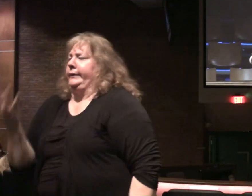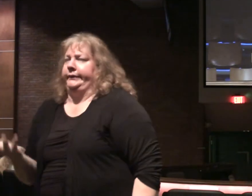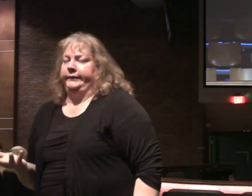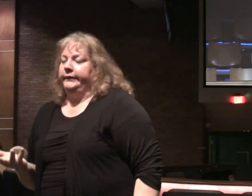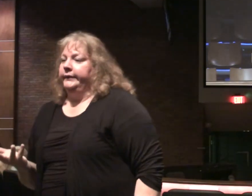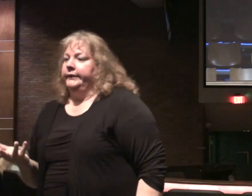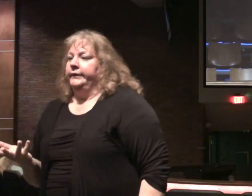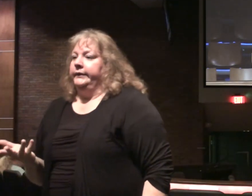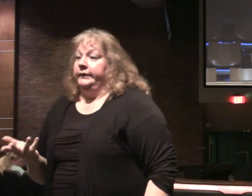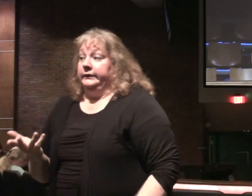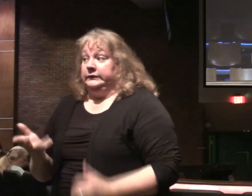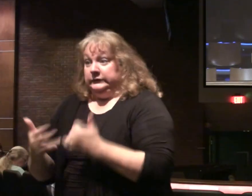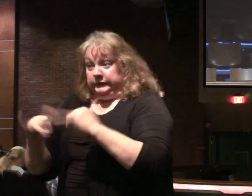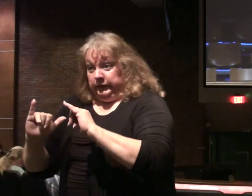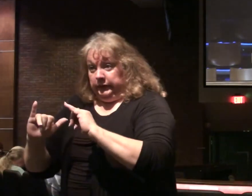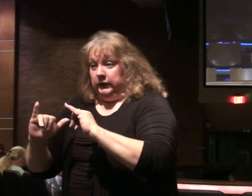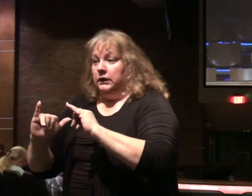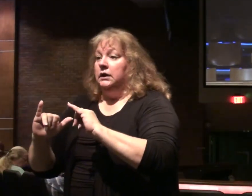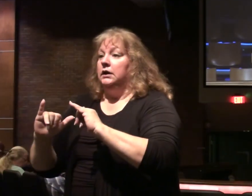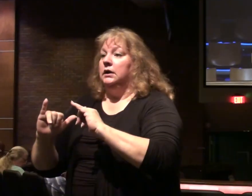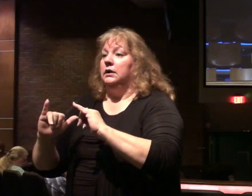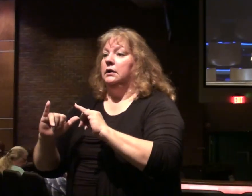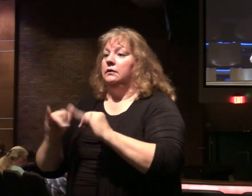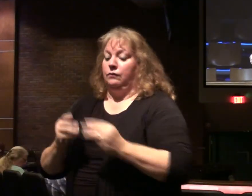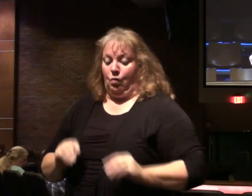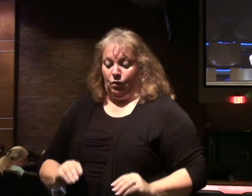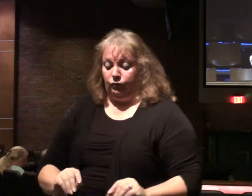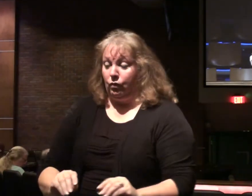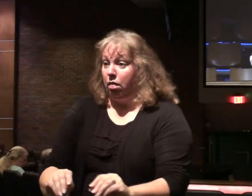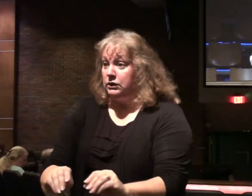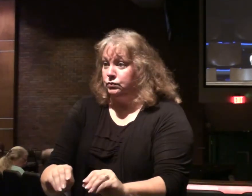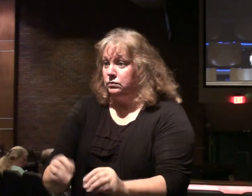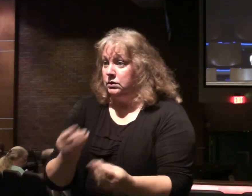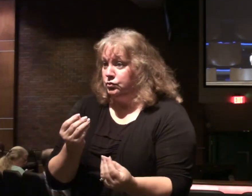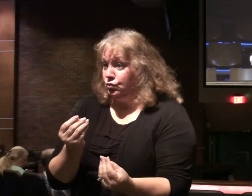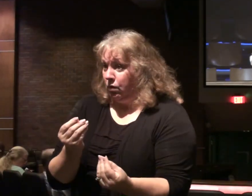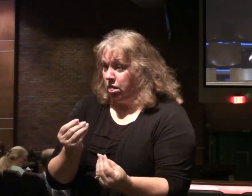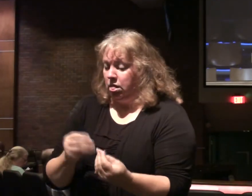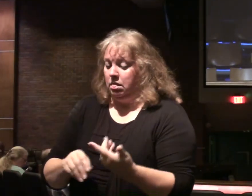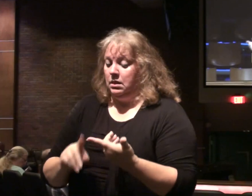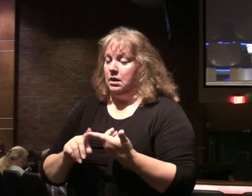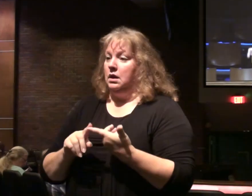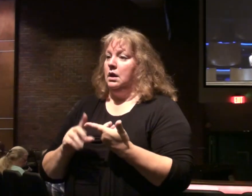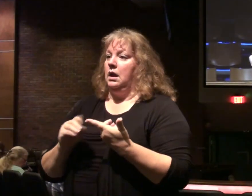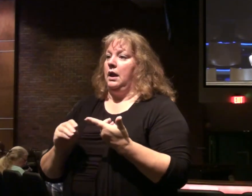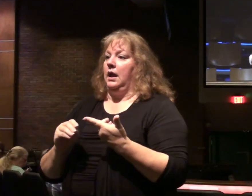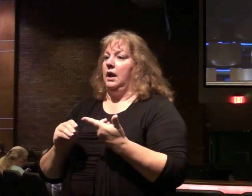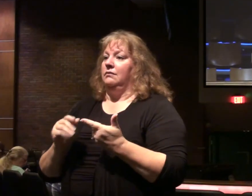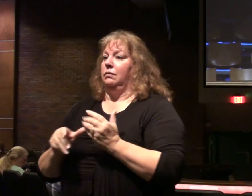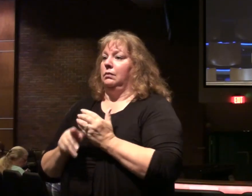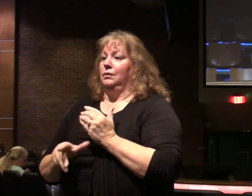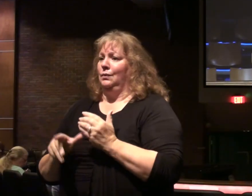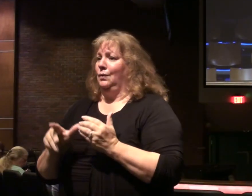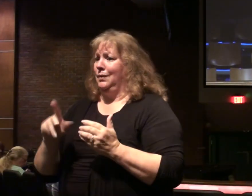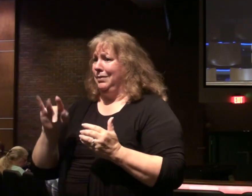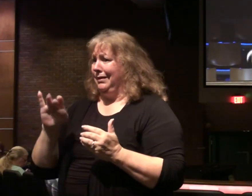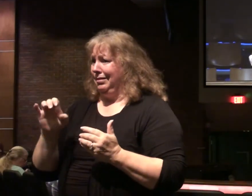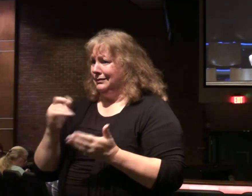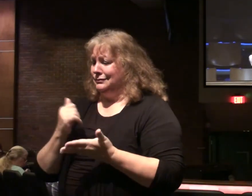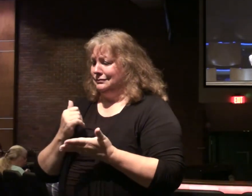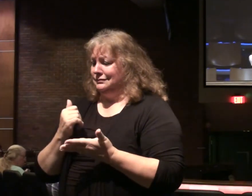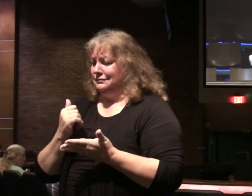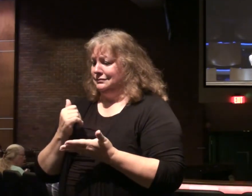it's used this way today, but what is for fertilizer, fertilizer, and a manure pile to help the